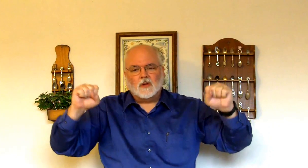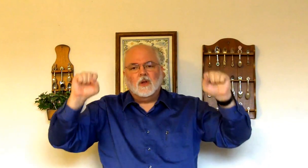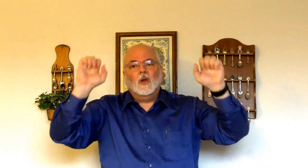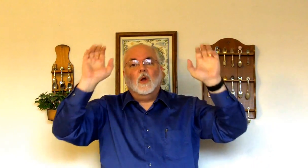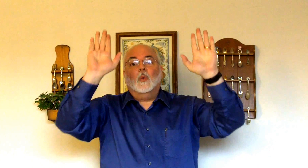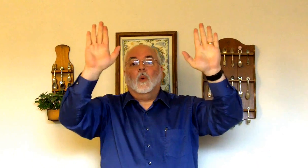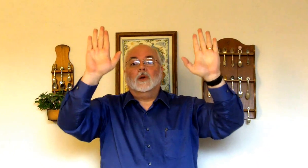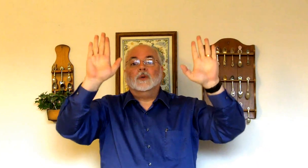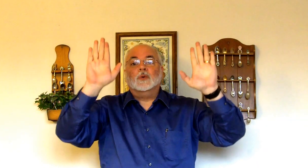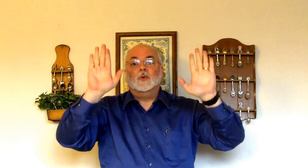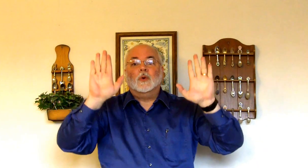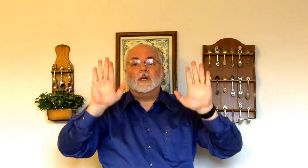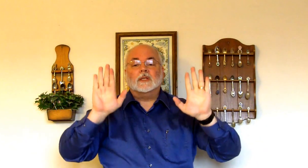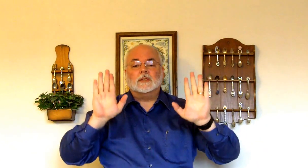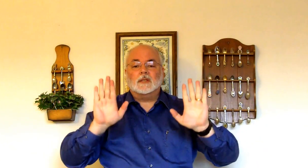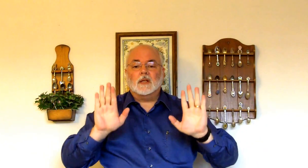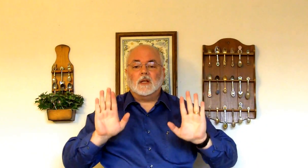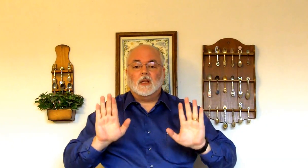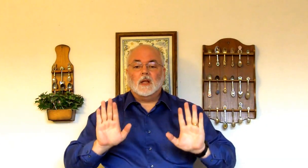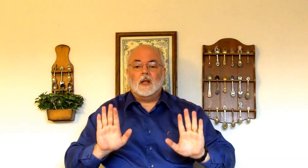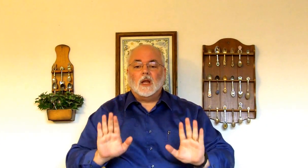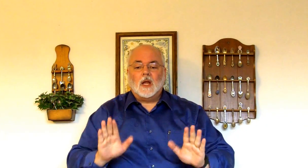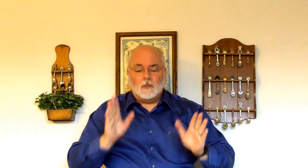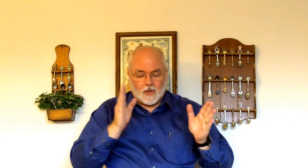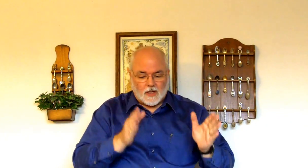wondrous plan